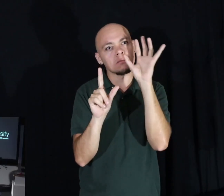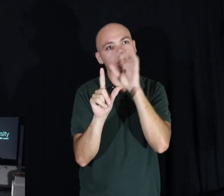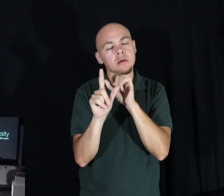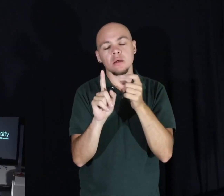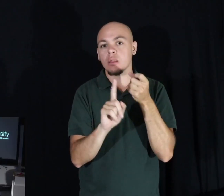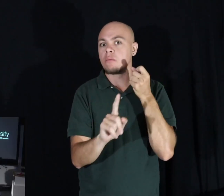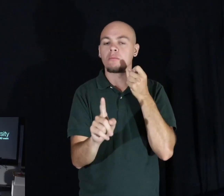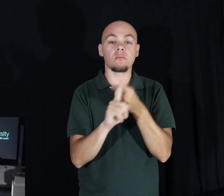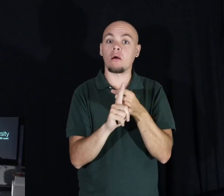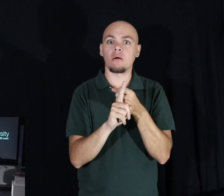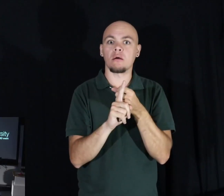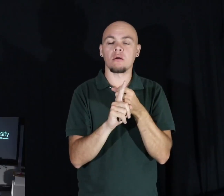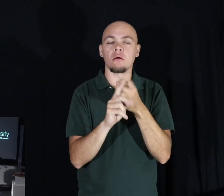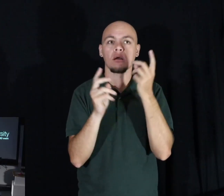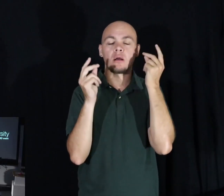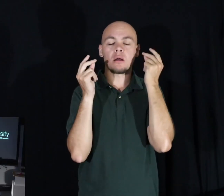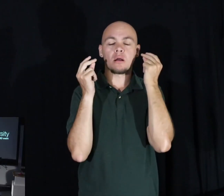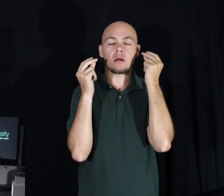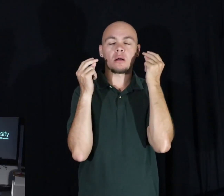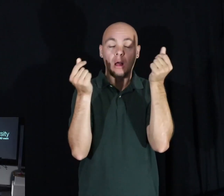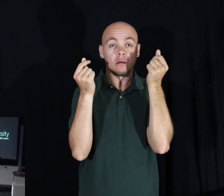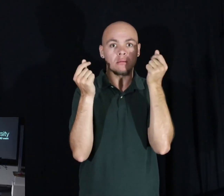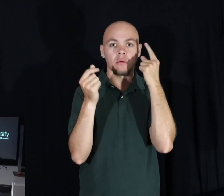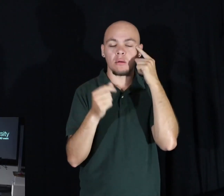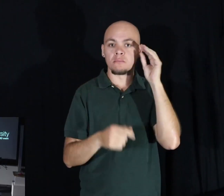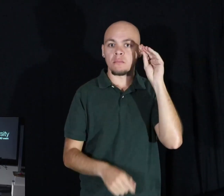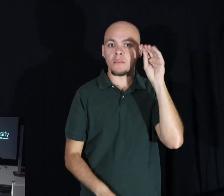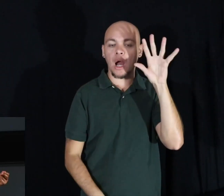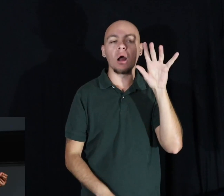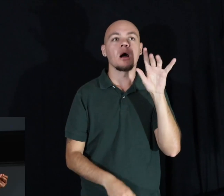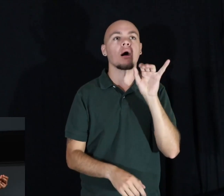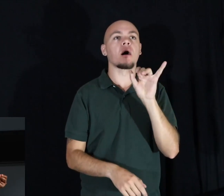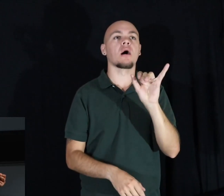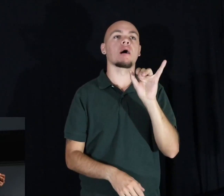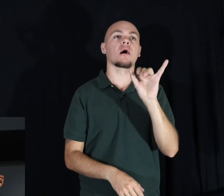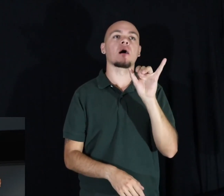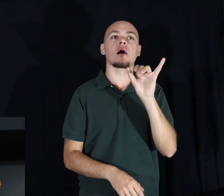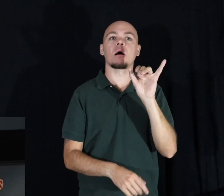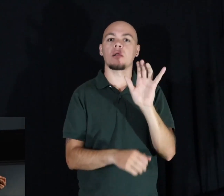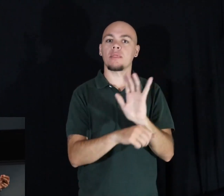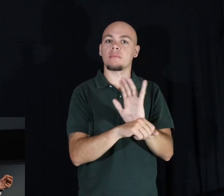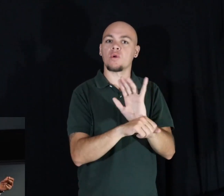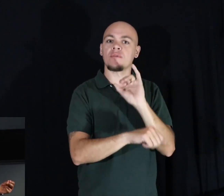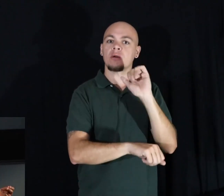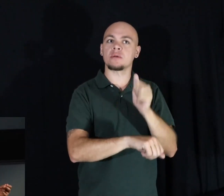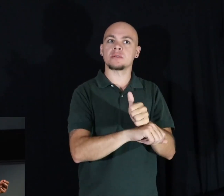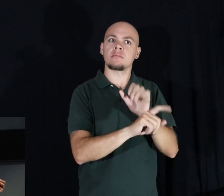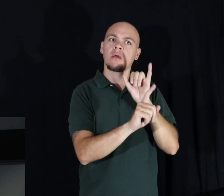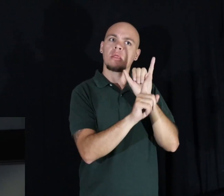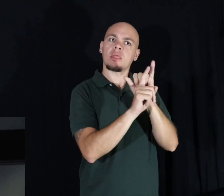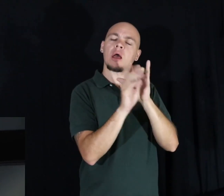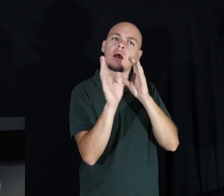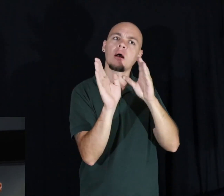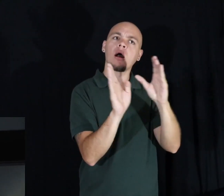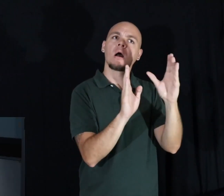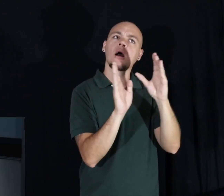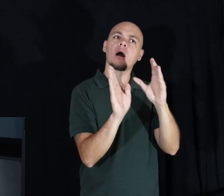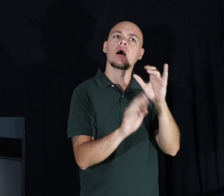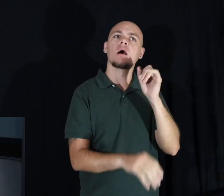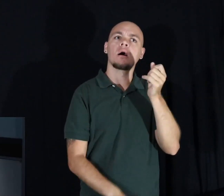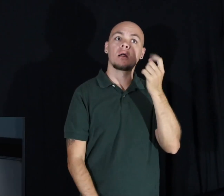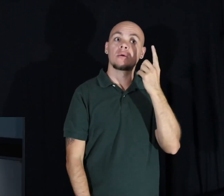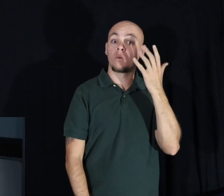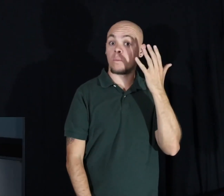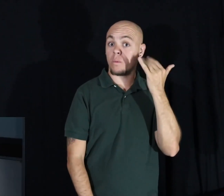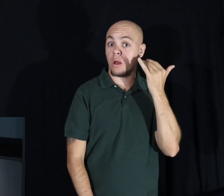it clicks. It all makes sense and you understand why the movie was set out the way it was. The